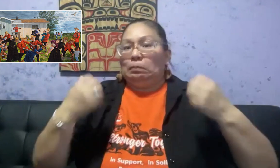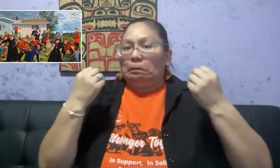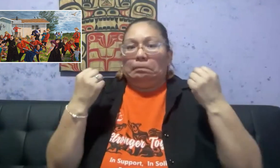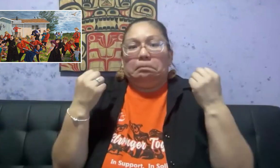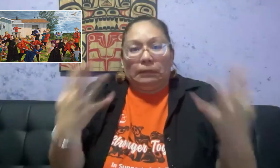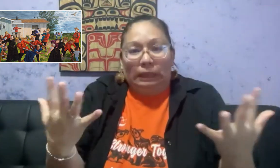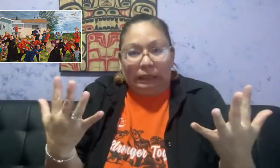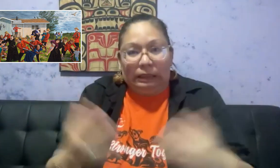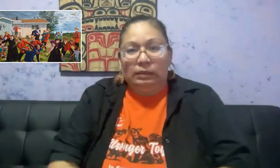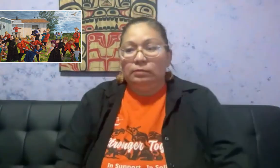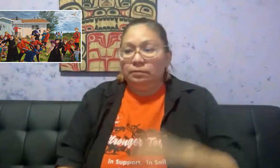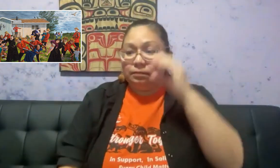And there are so many of us.